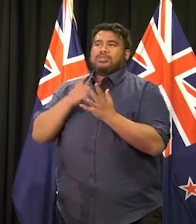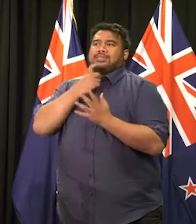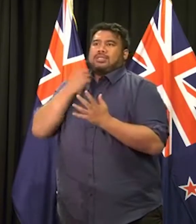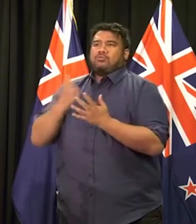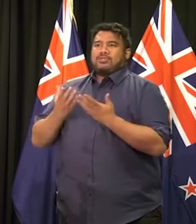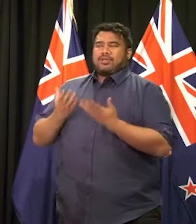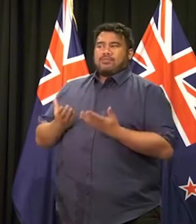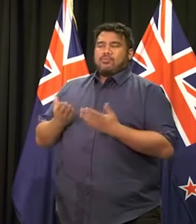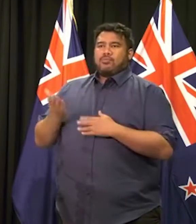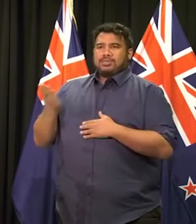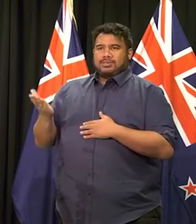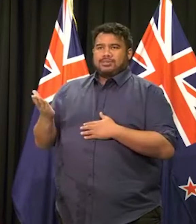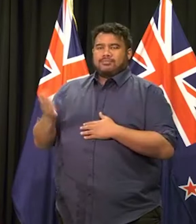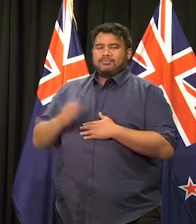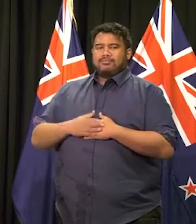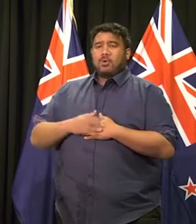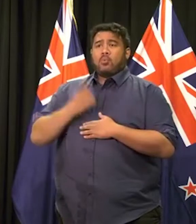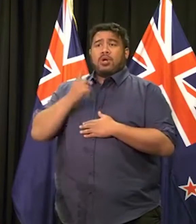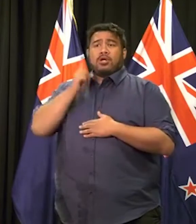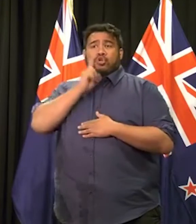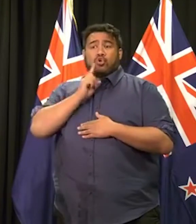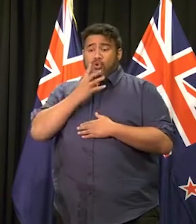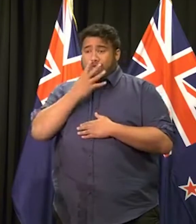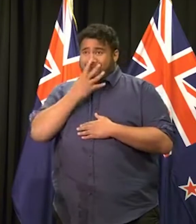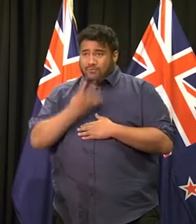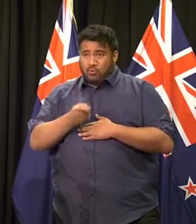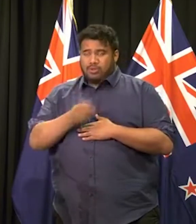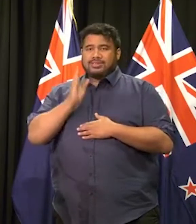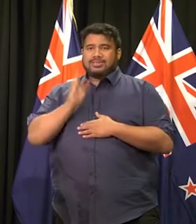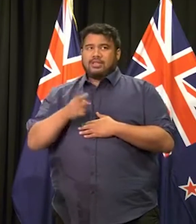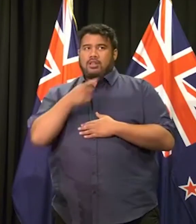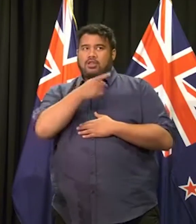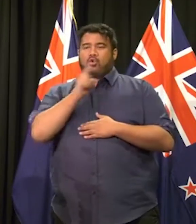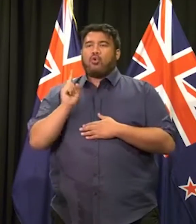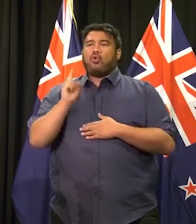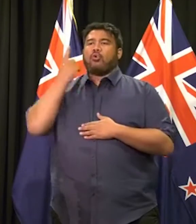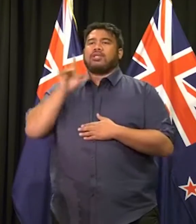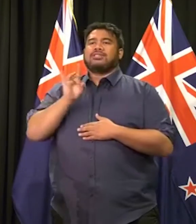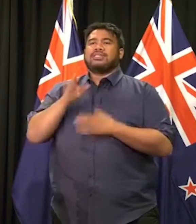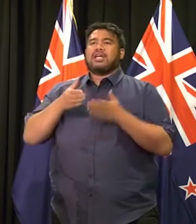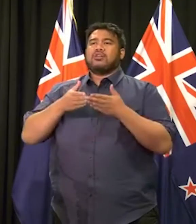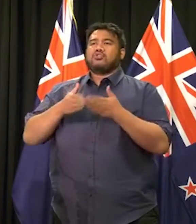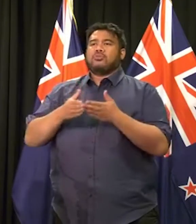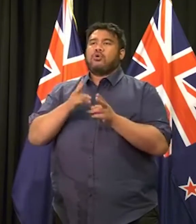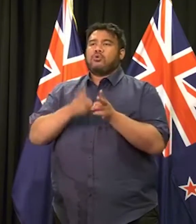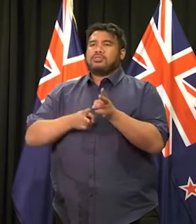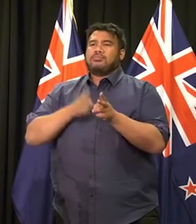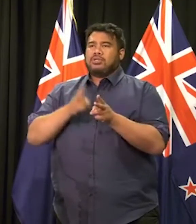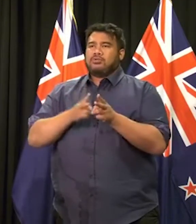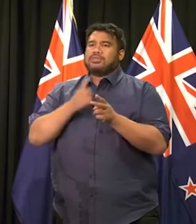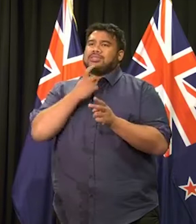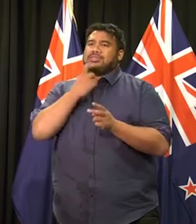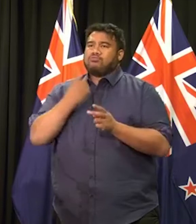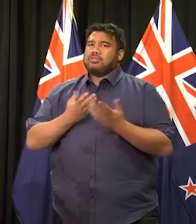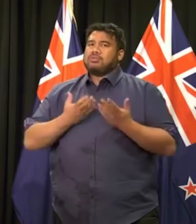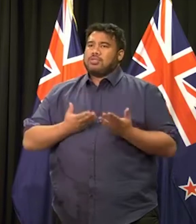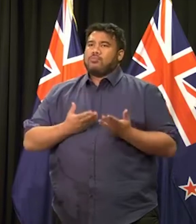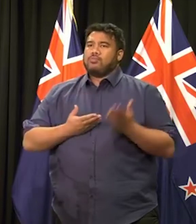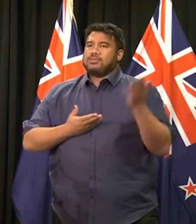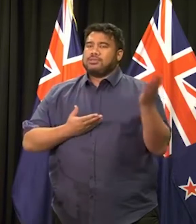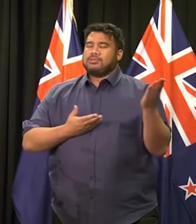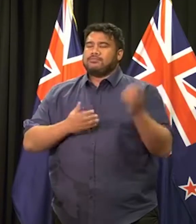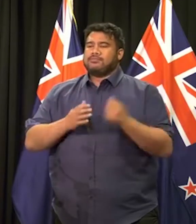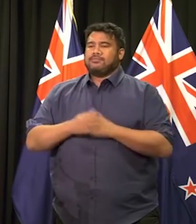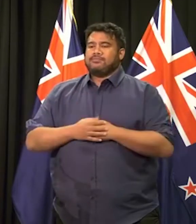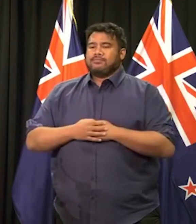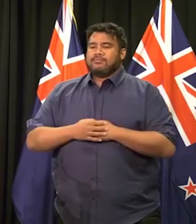A four-year-old girl remains in a critical condition at Starship Hospital in Auckland. I can confirm